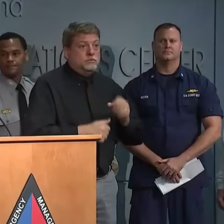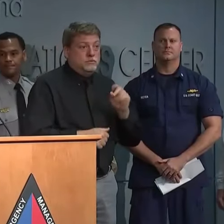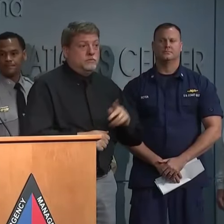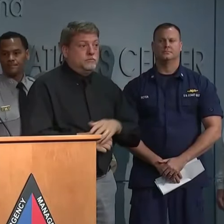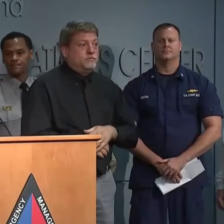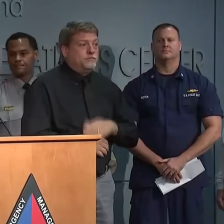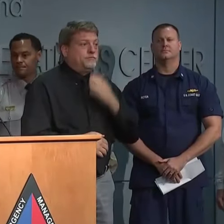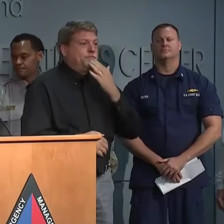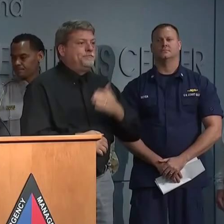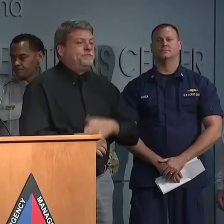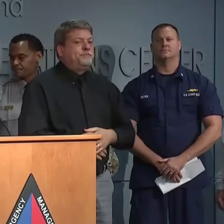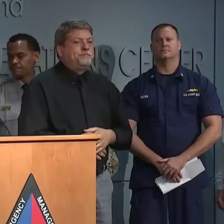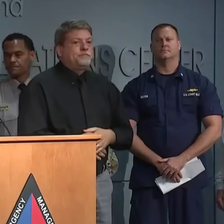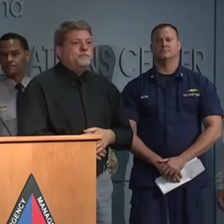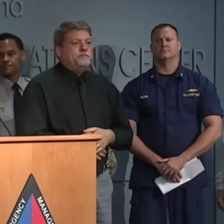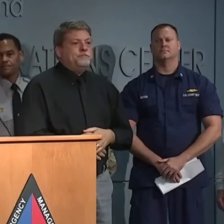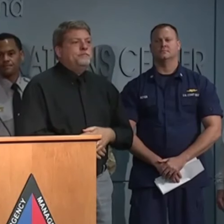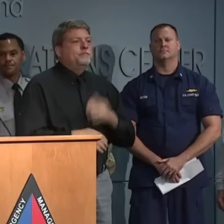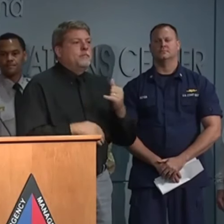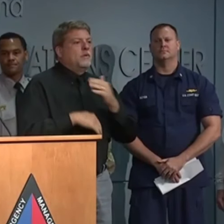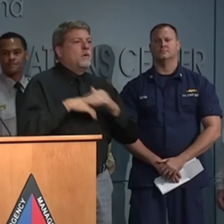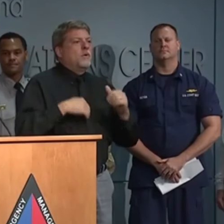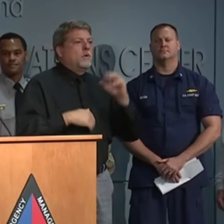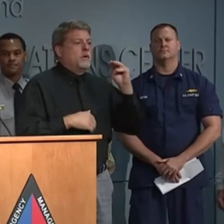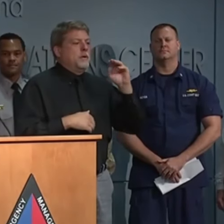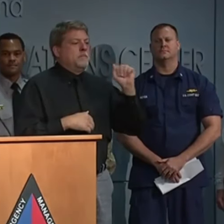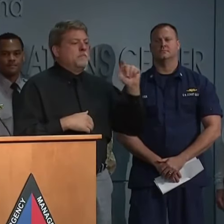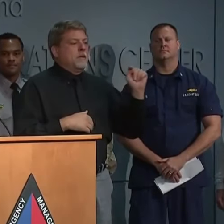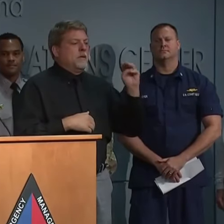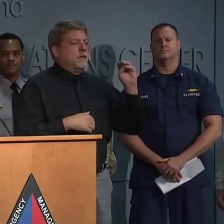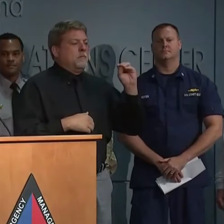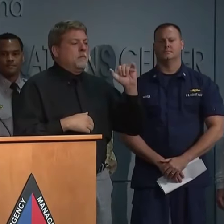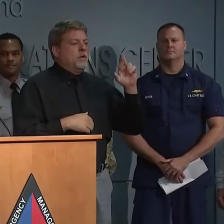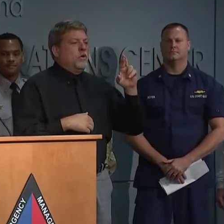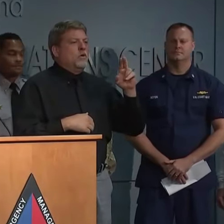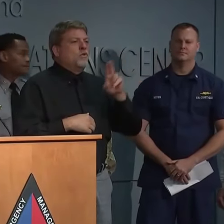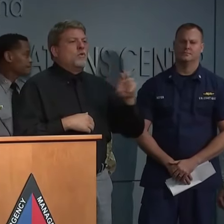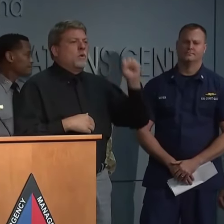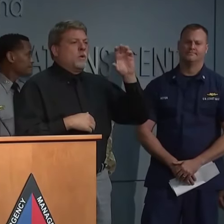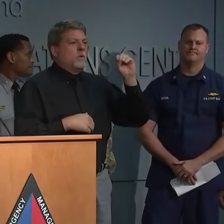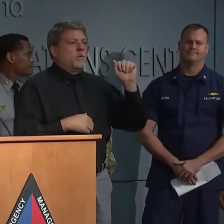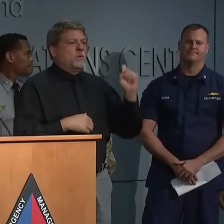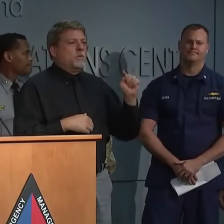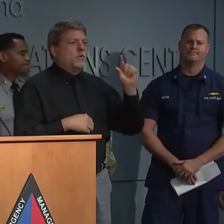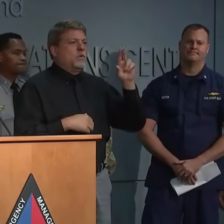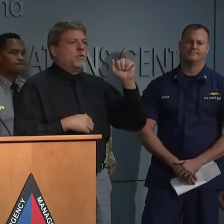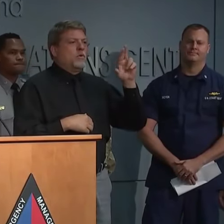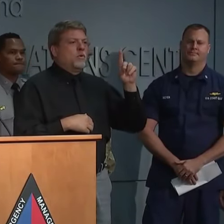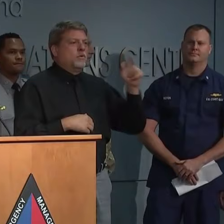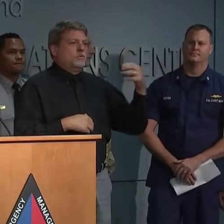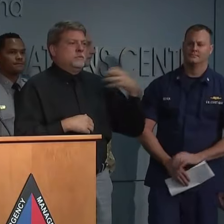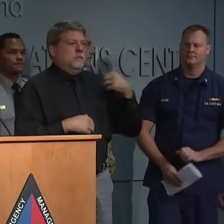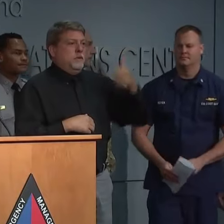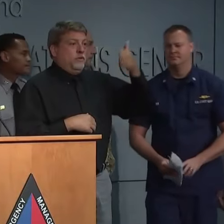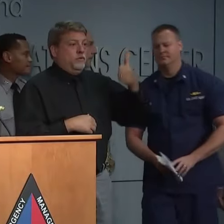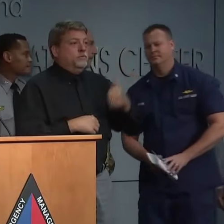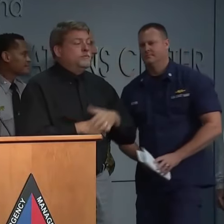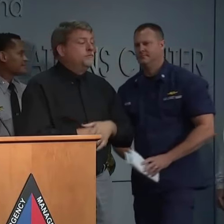Thank you, Colonel. I'm now going to call on Commander Matt Moyer of the U.S. Coast Guard to talk about our port situation.